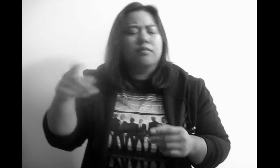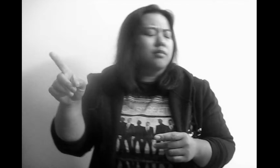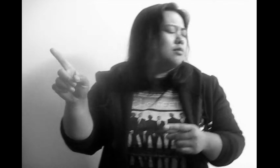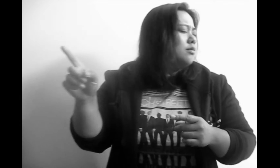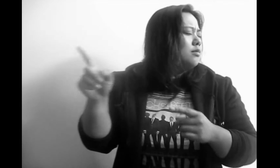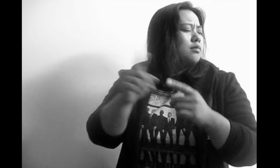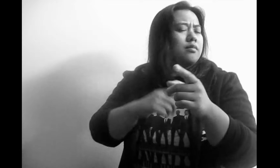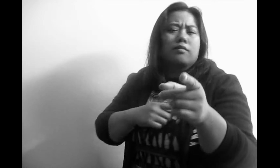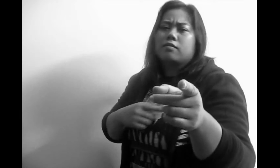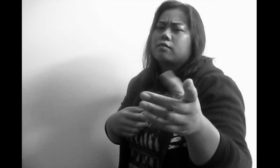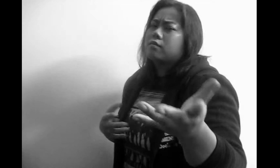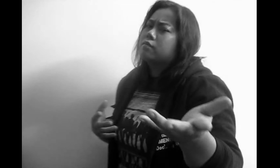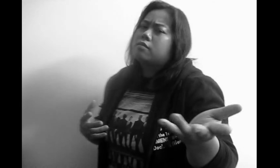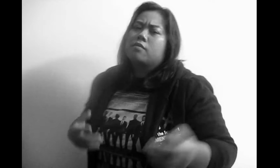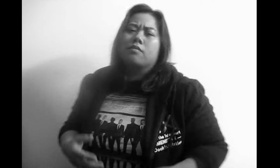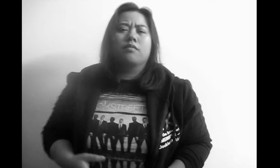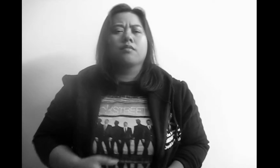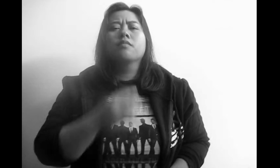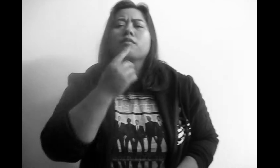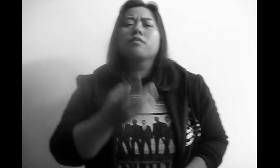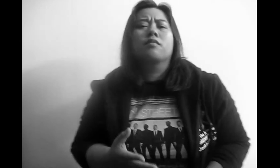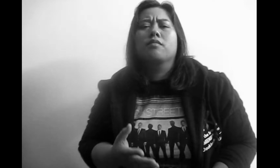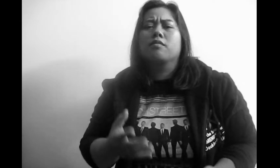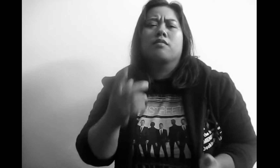you Oh tell me what do I do